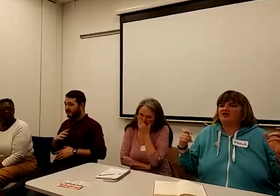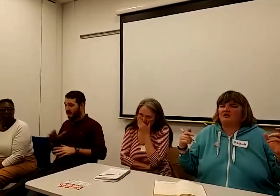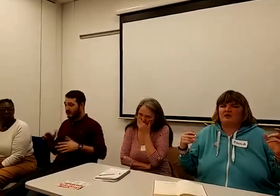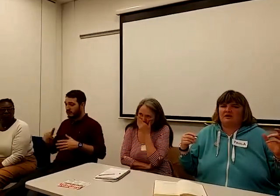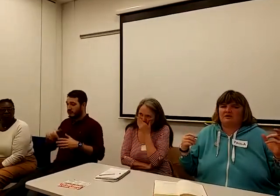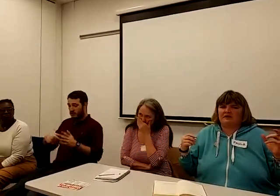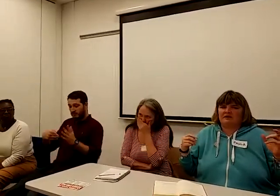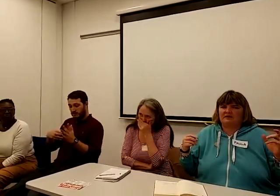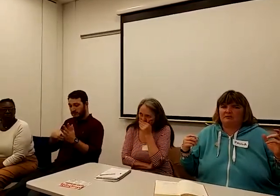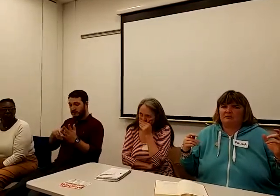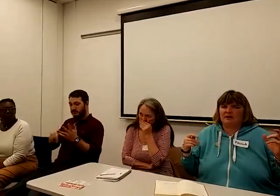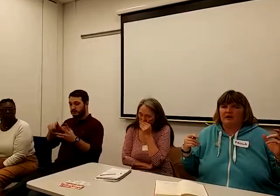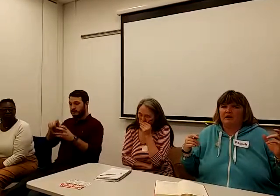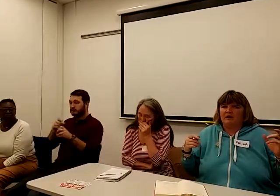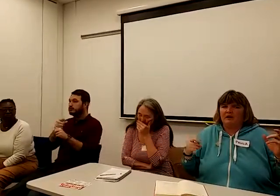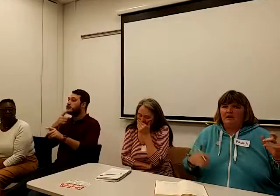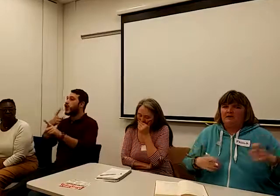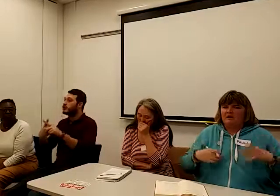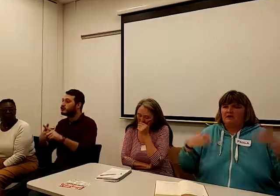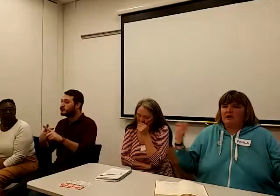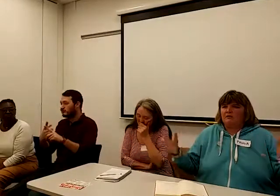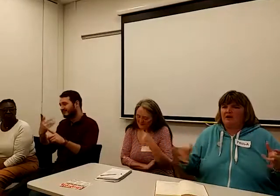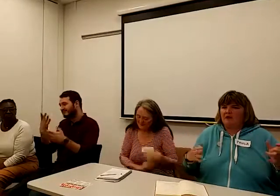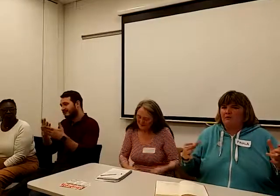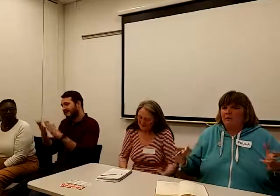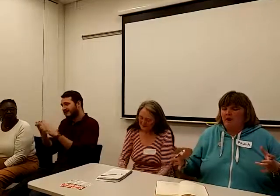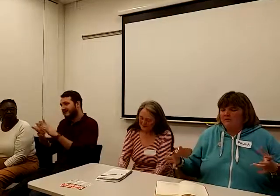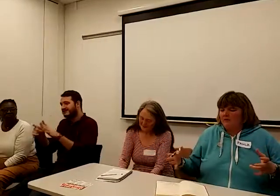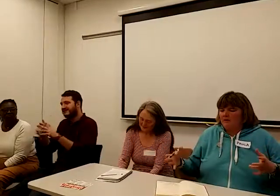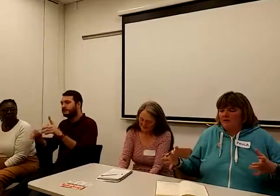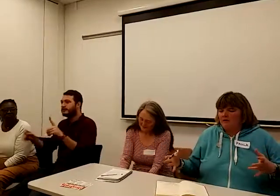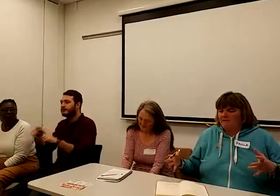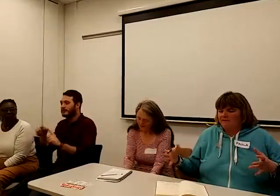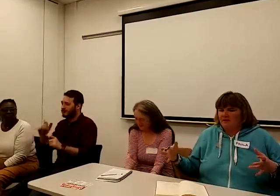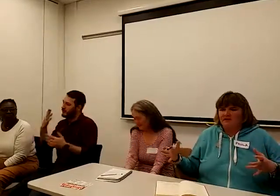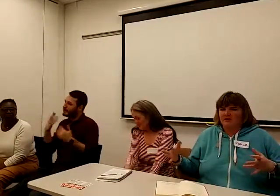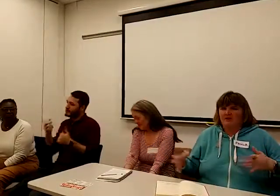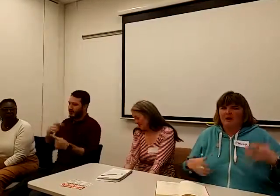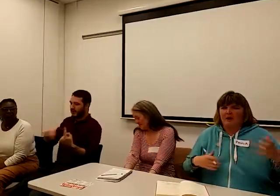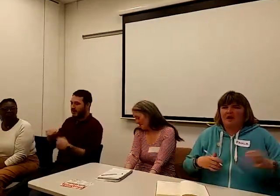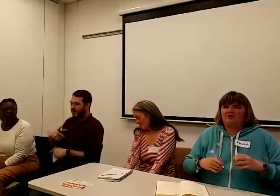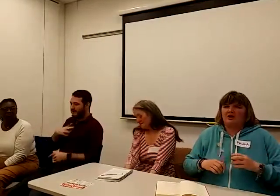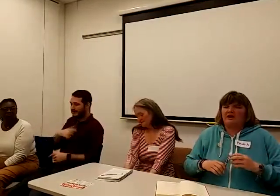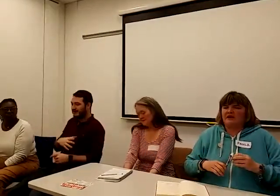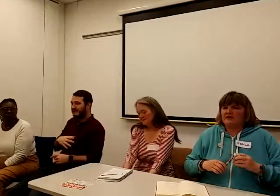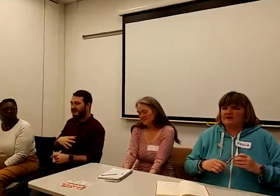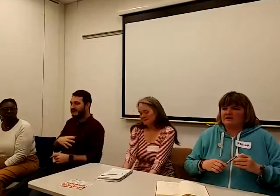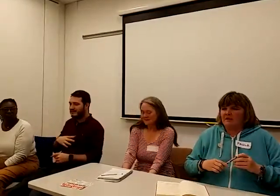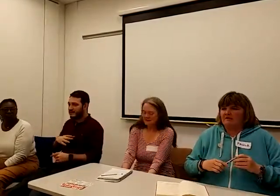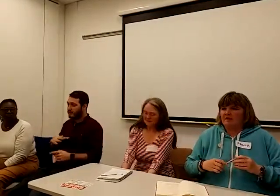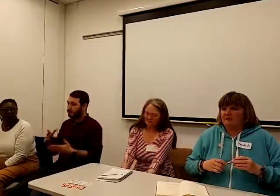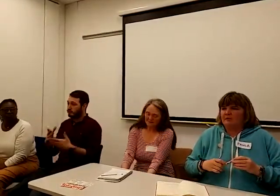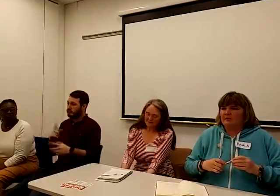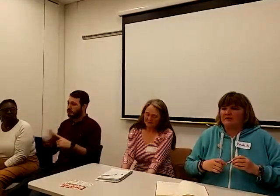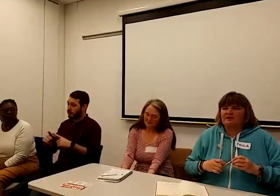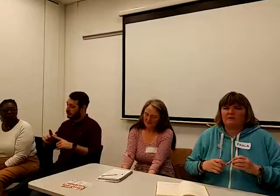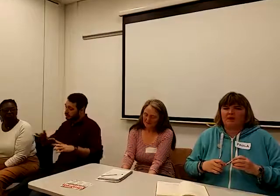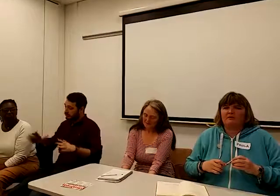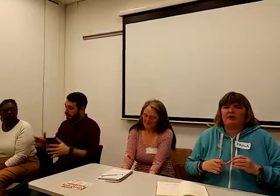nudge unit at the DWP. So, coming up with a health and work conversation and trying to get disabled people back to work